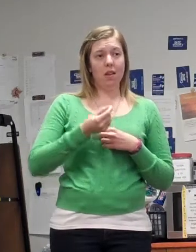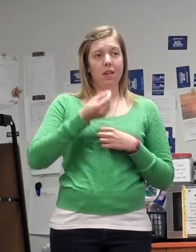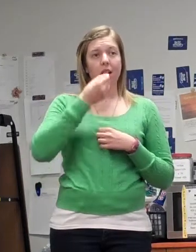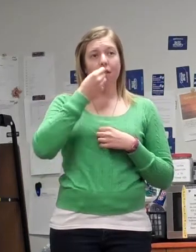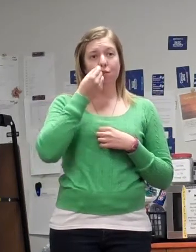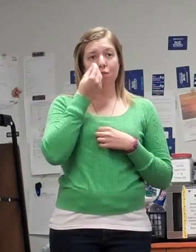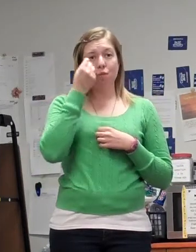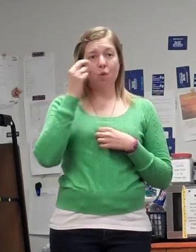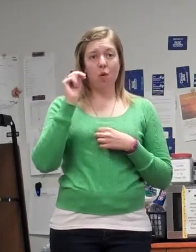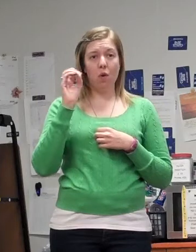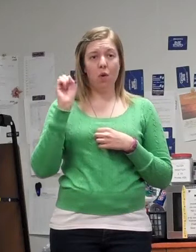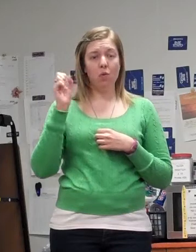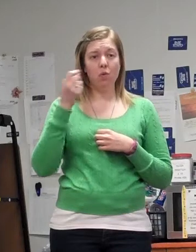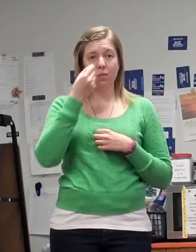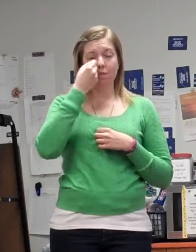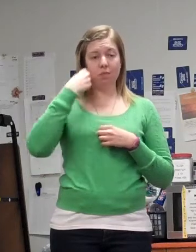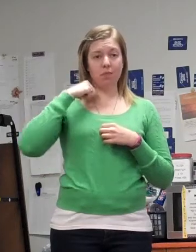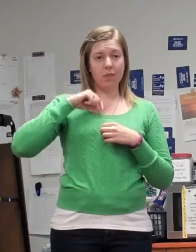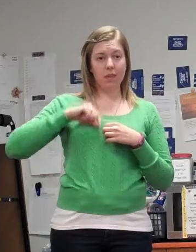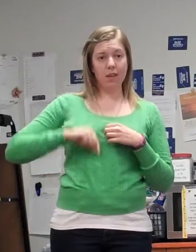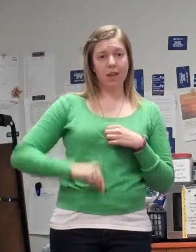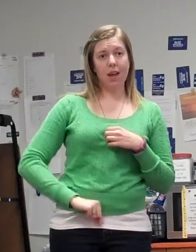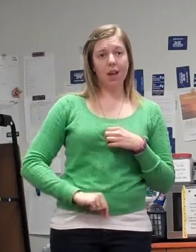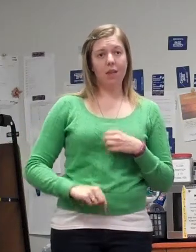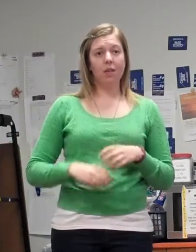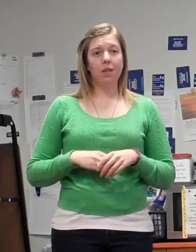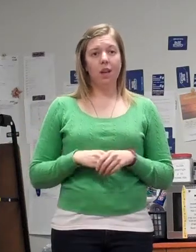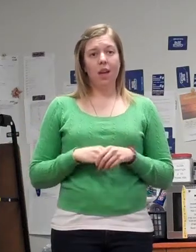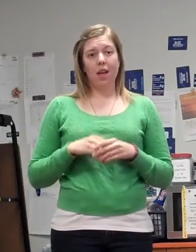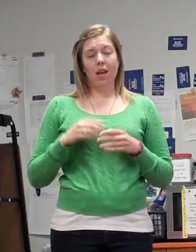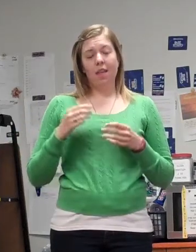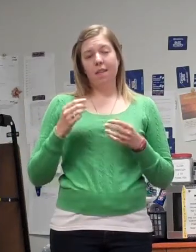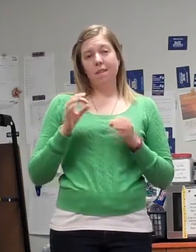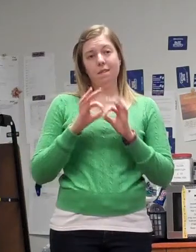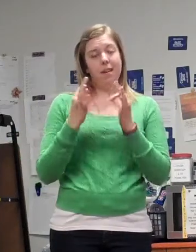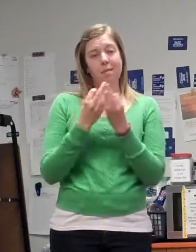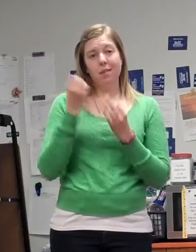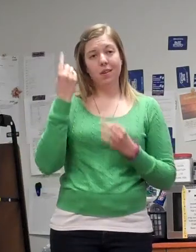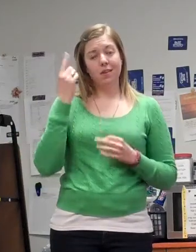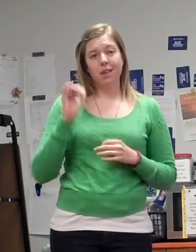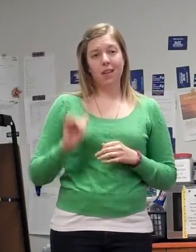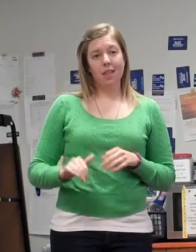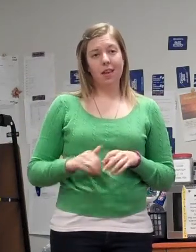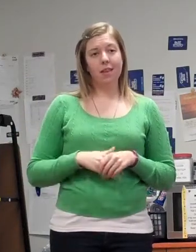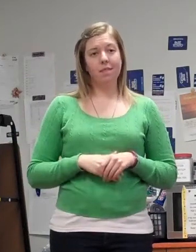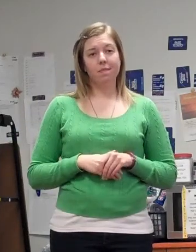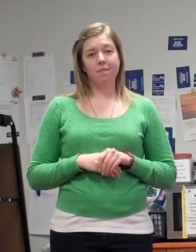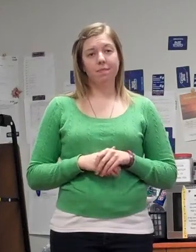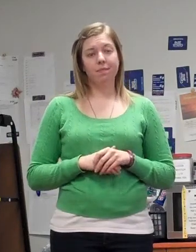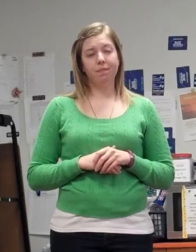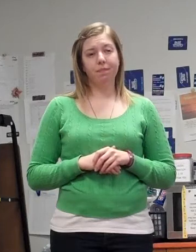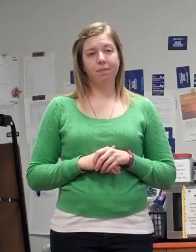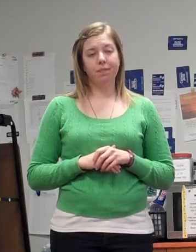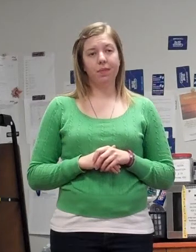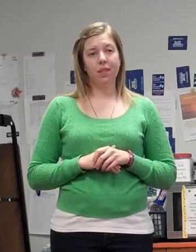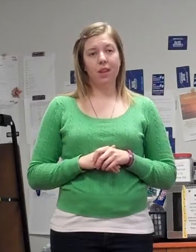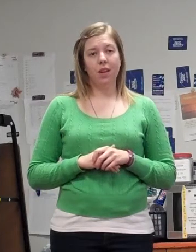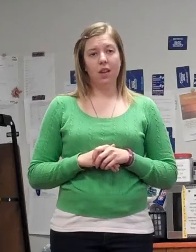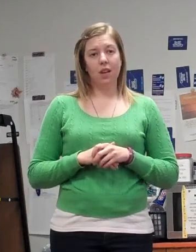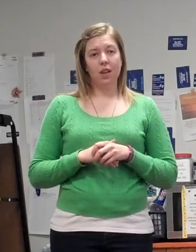backwards and something to explain to the family. They don't get that. But all those things all have to be left in place. You just clamp them off and leave them